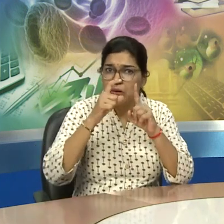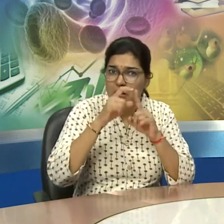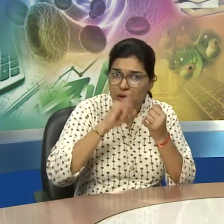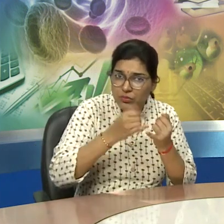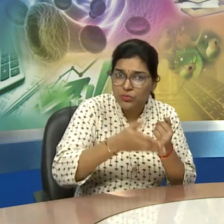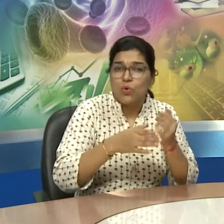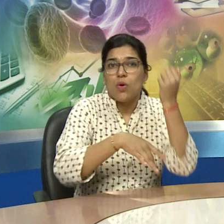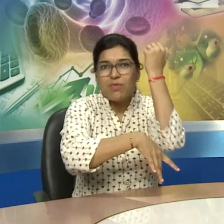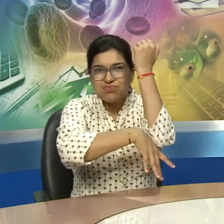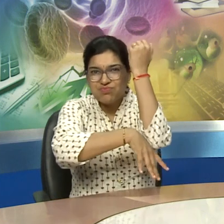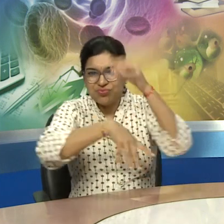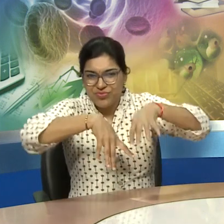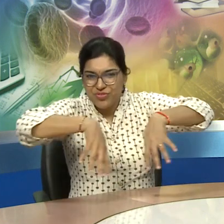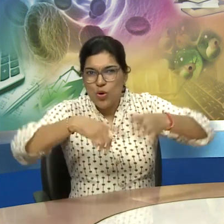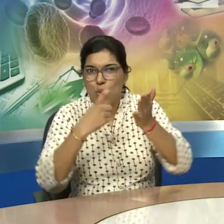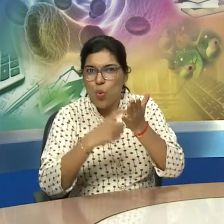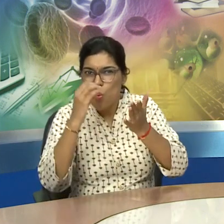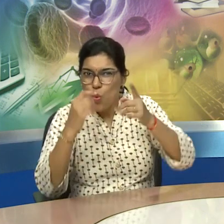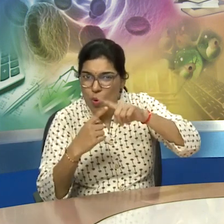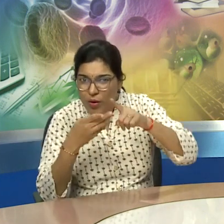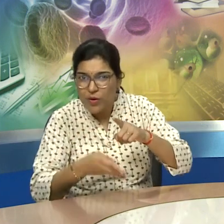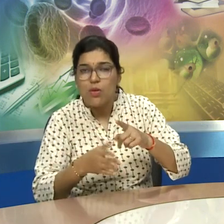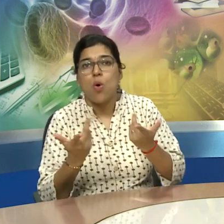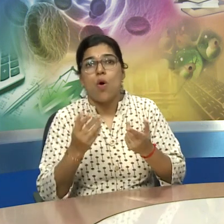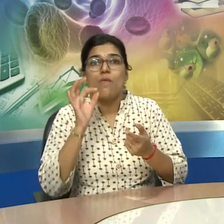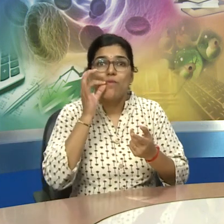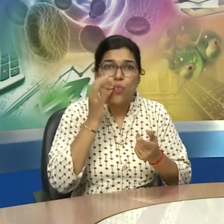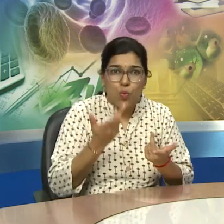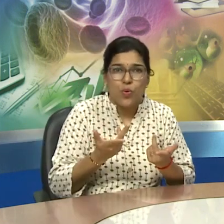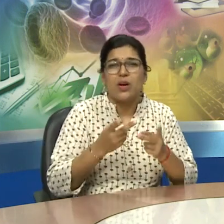their diet consisted of seeds roots